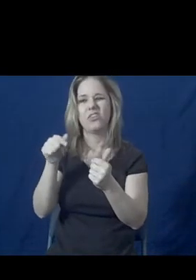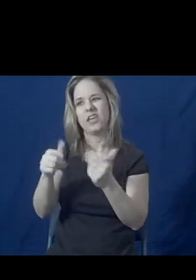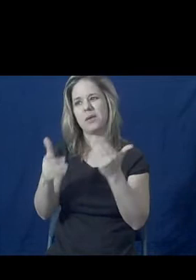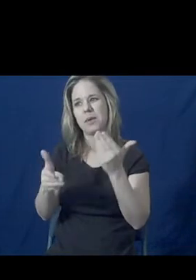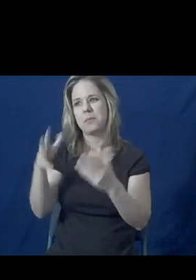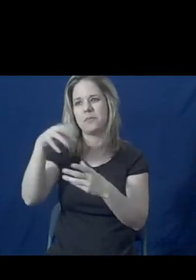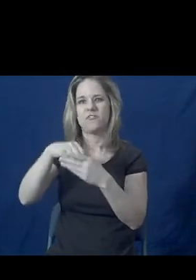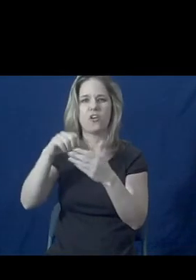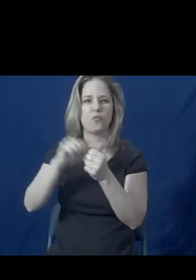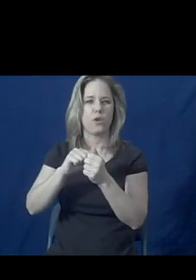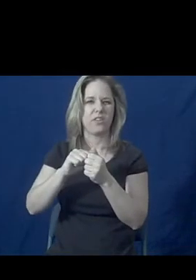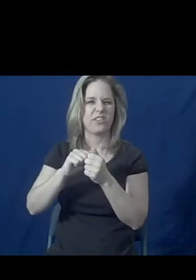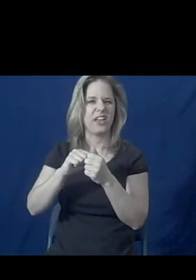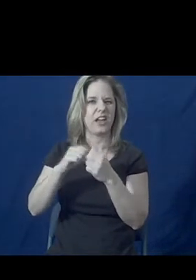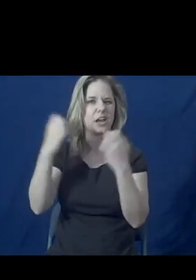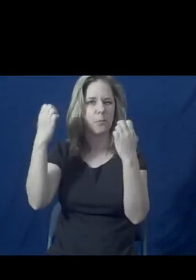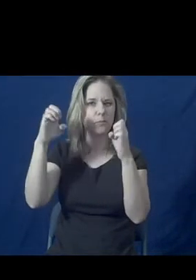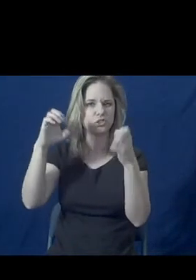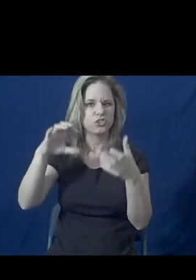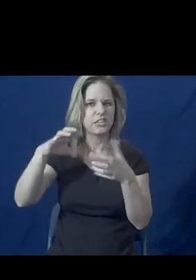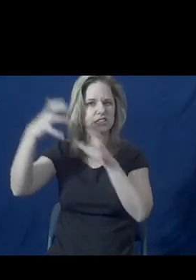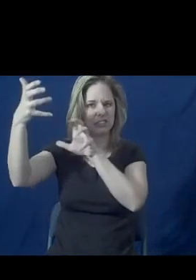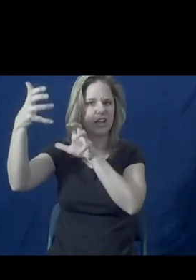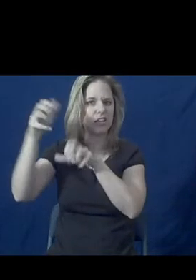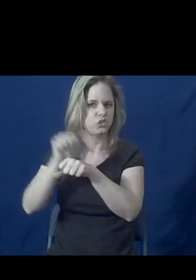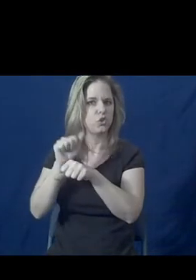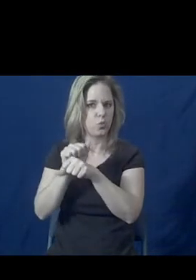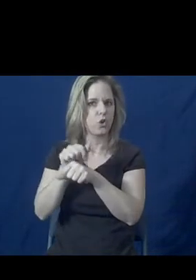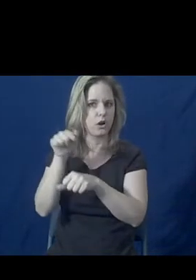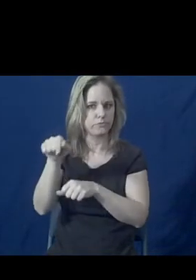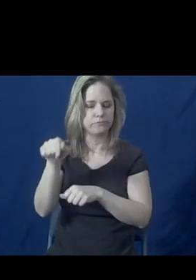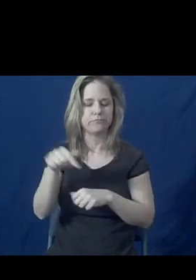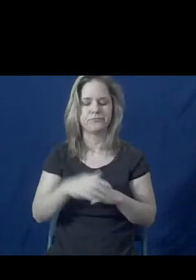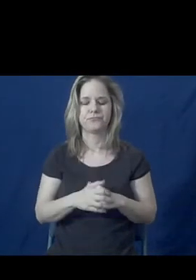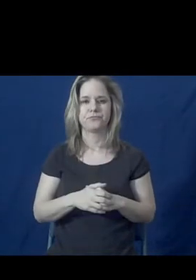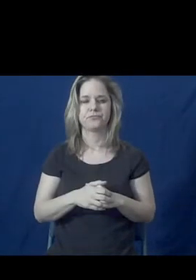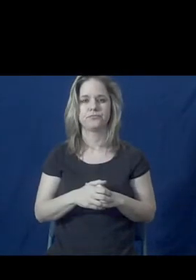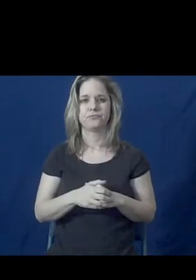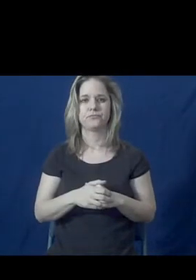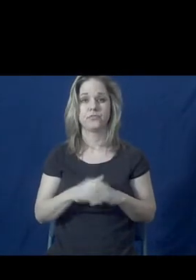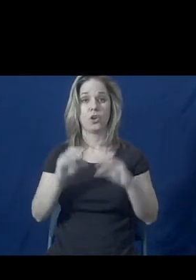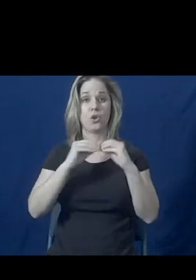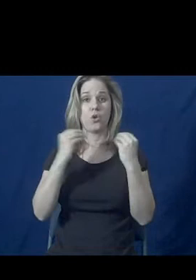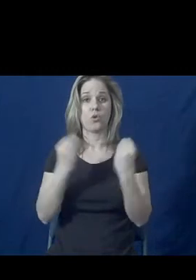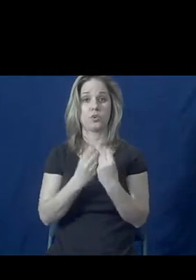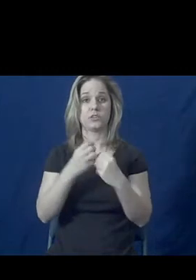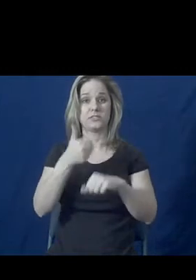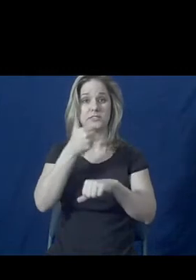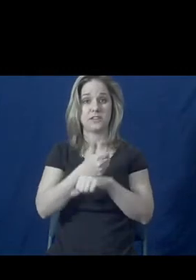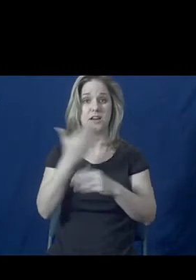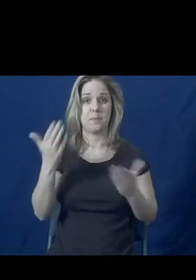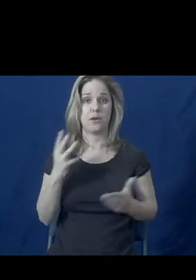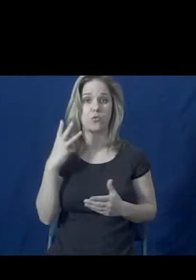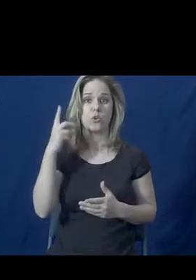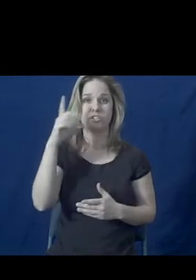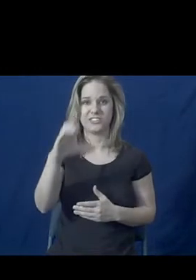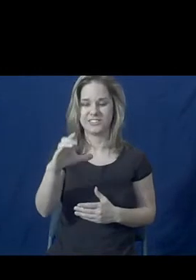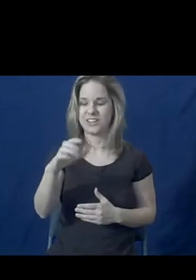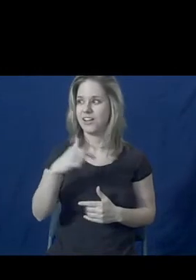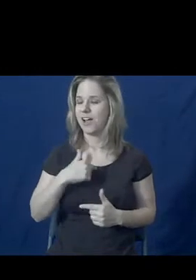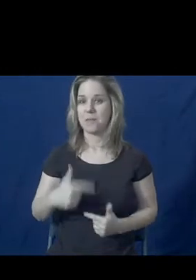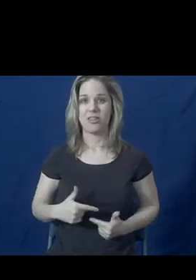might do things like disaster work, those kinds of things. Being based in the Washington, D.C. area, I'm